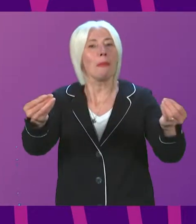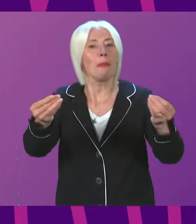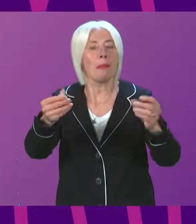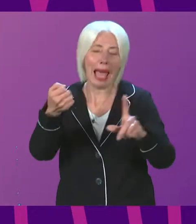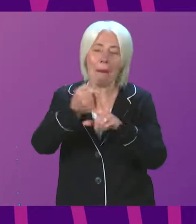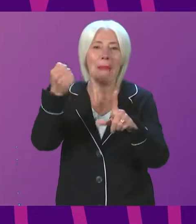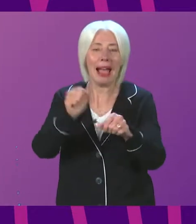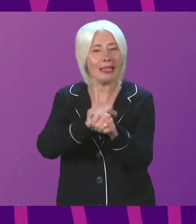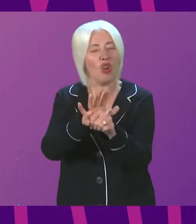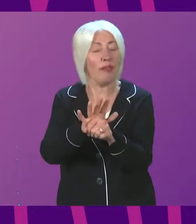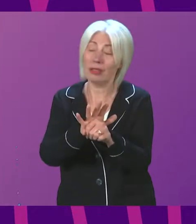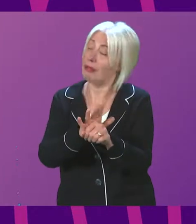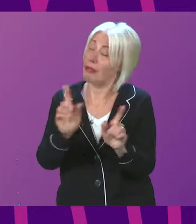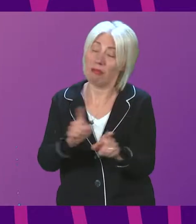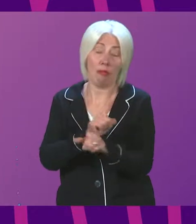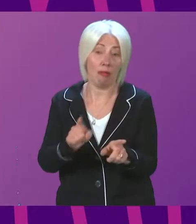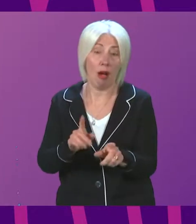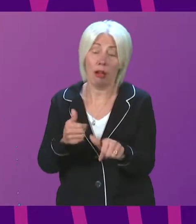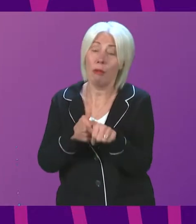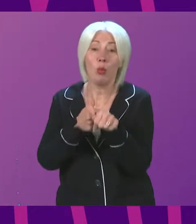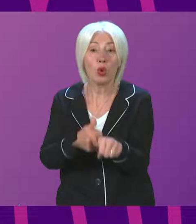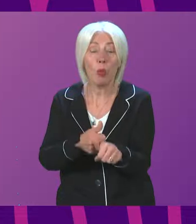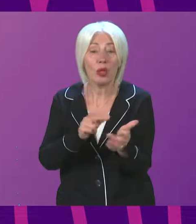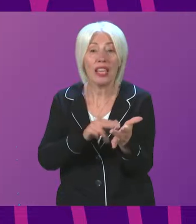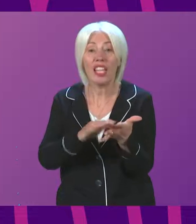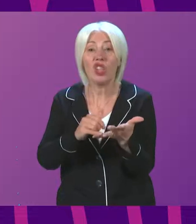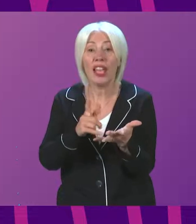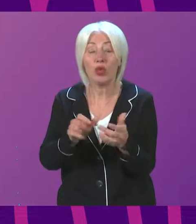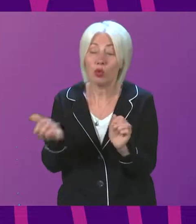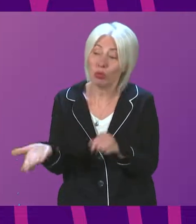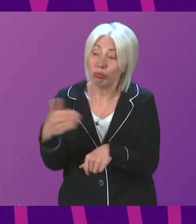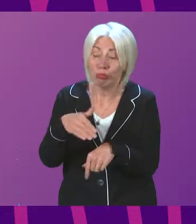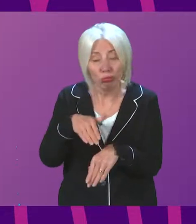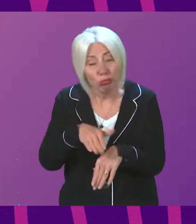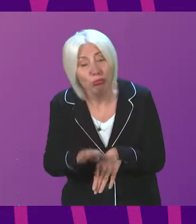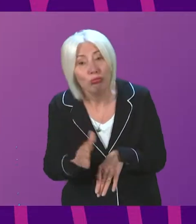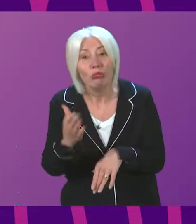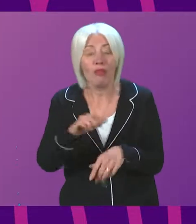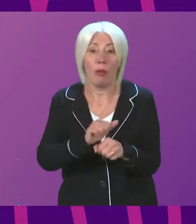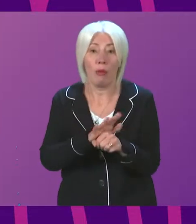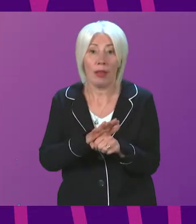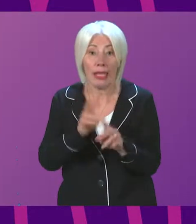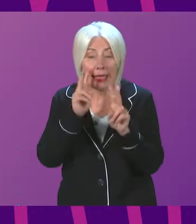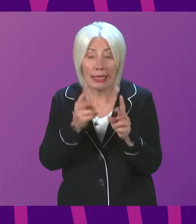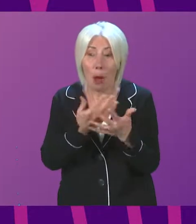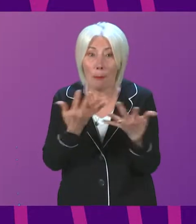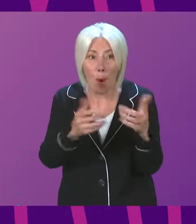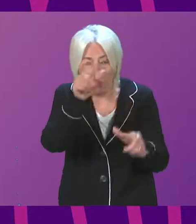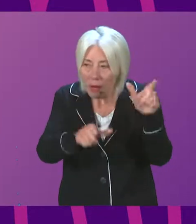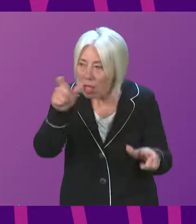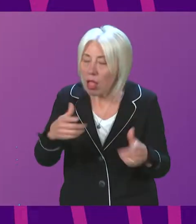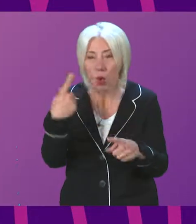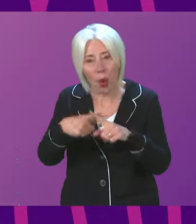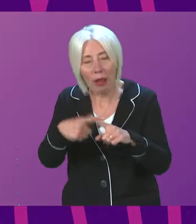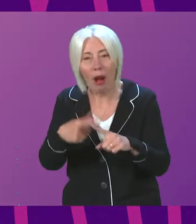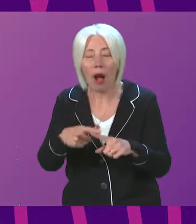But we are supporting the health service to recover from the pandemic and to see more patients more quickly. And that work will continue